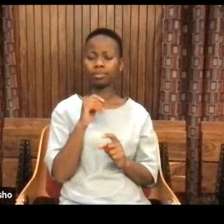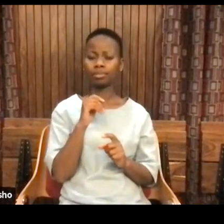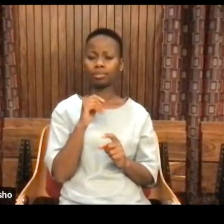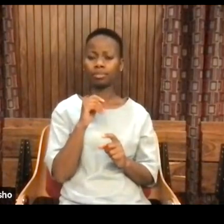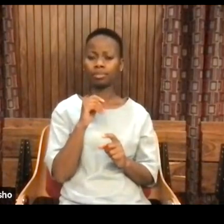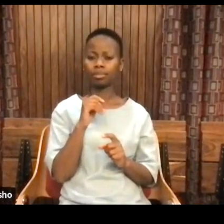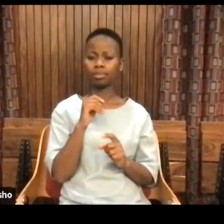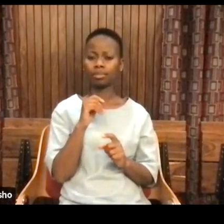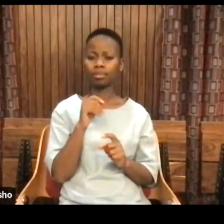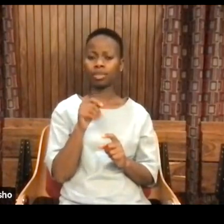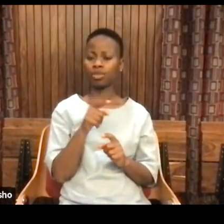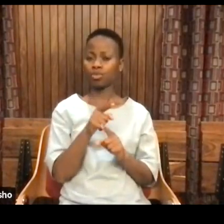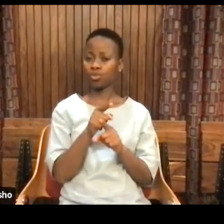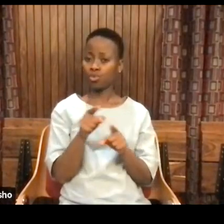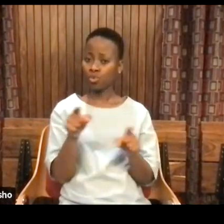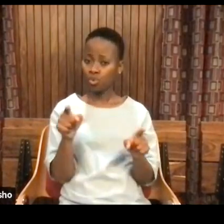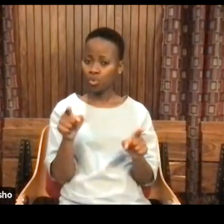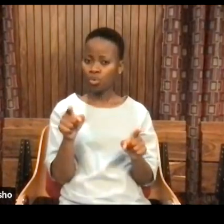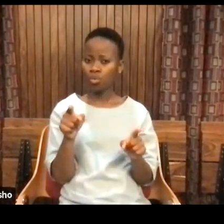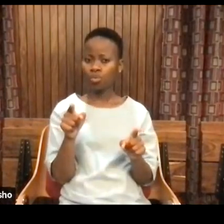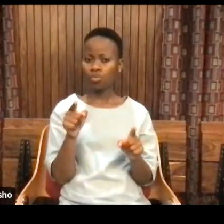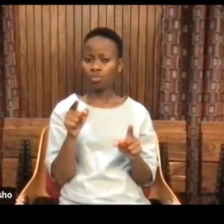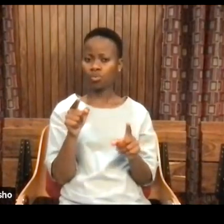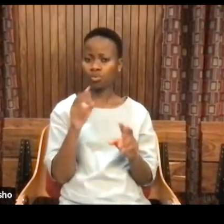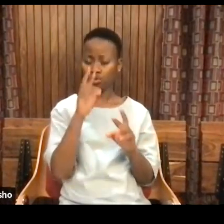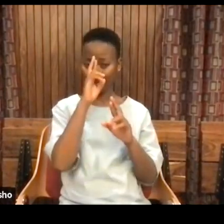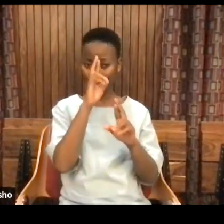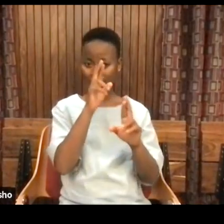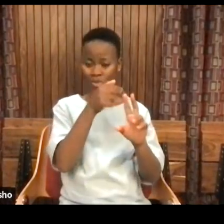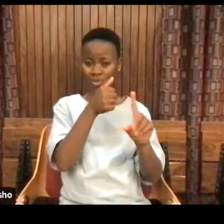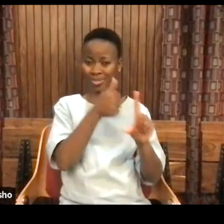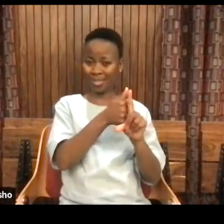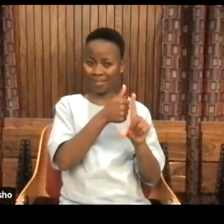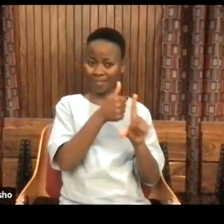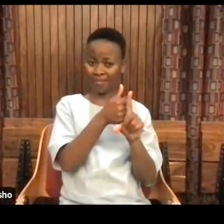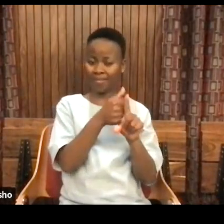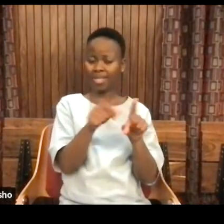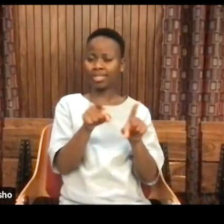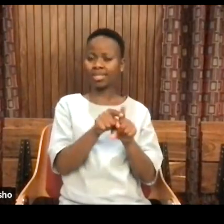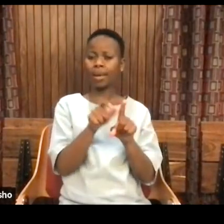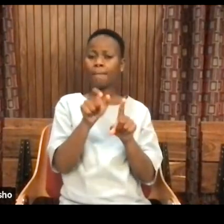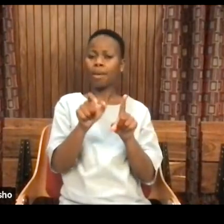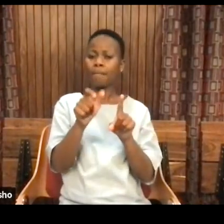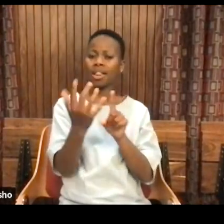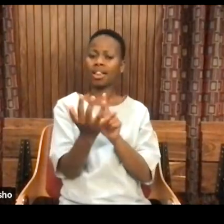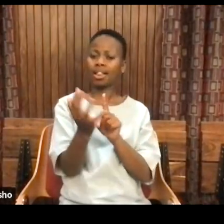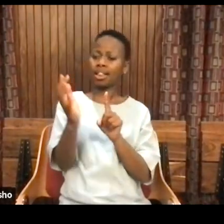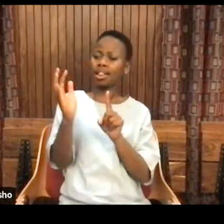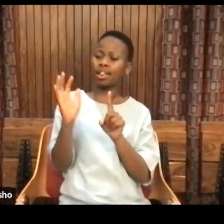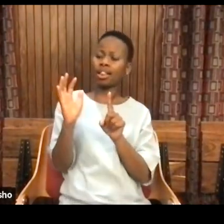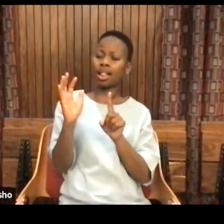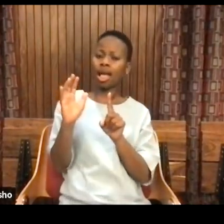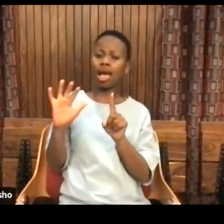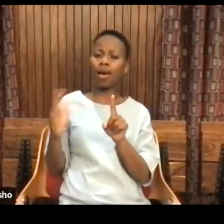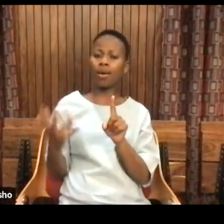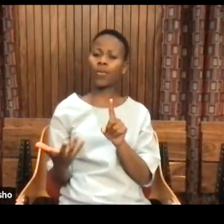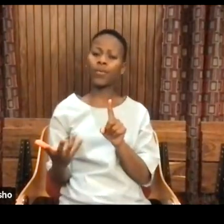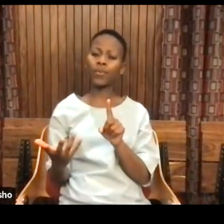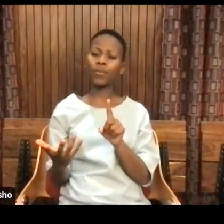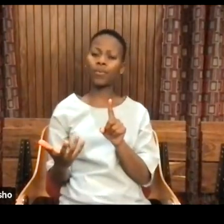respect yourself and those around you as valuable, as worth it.